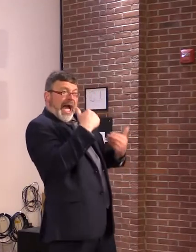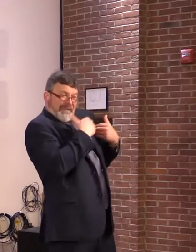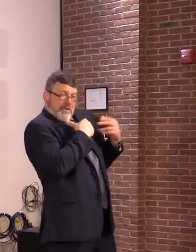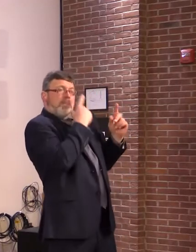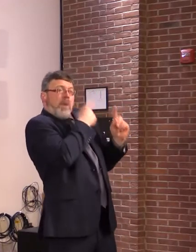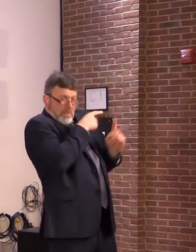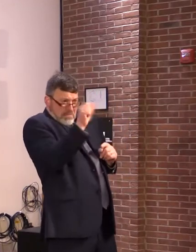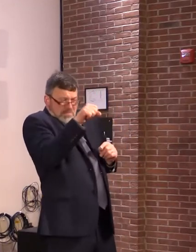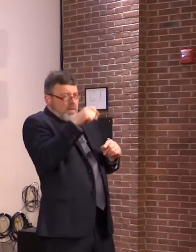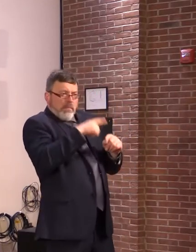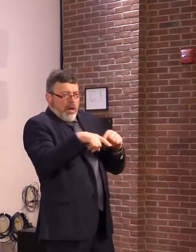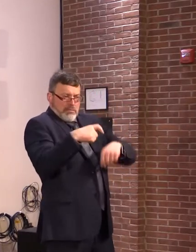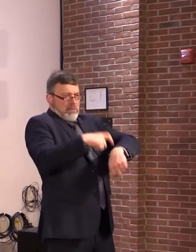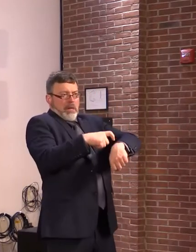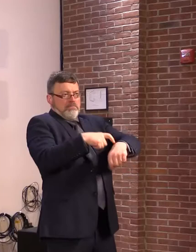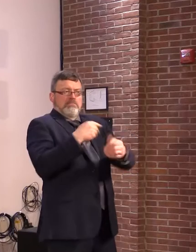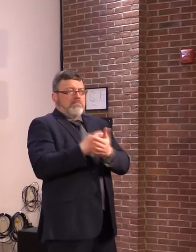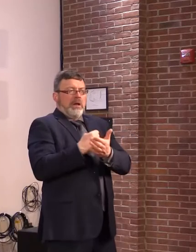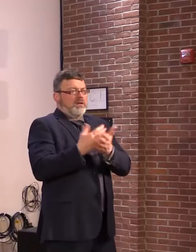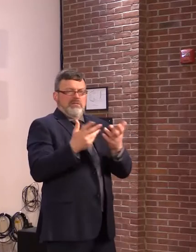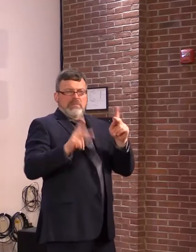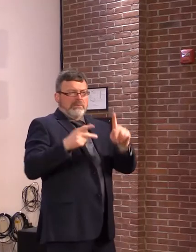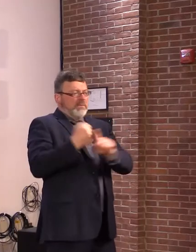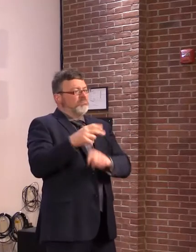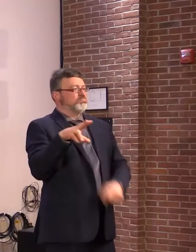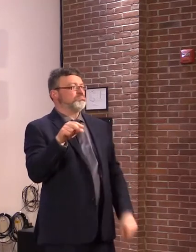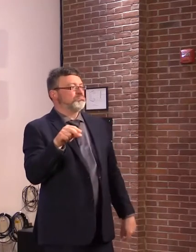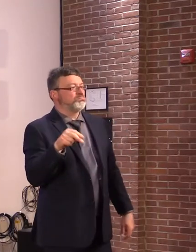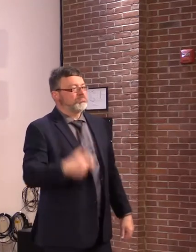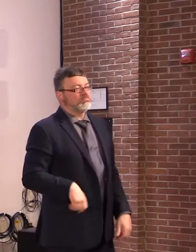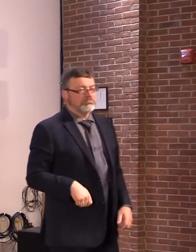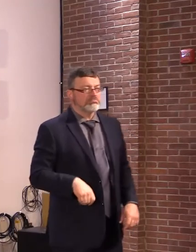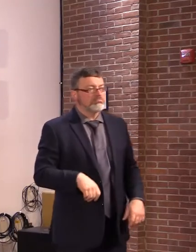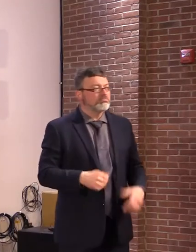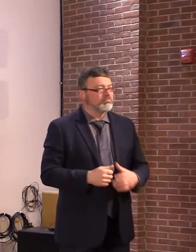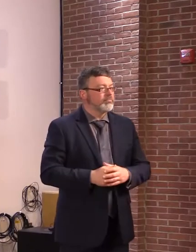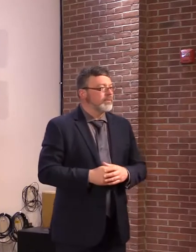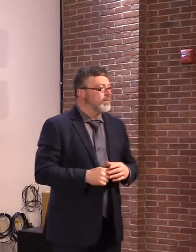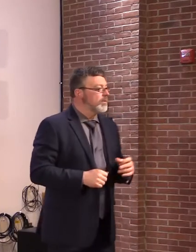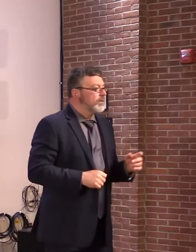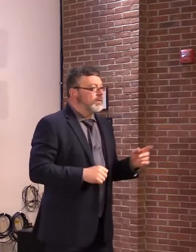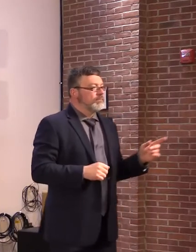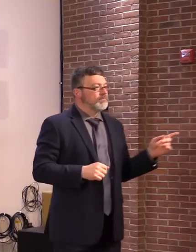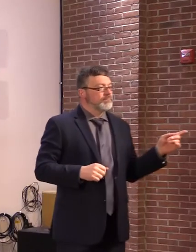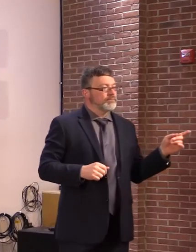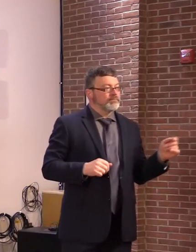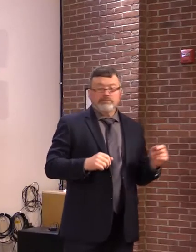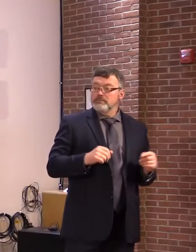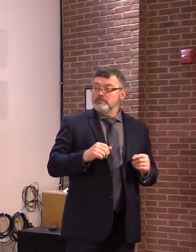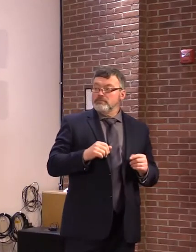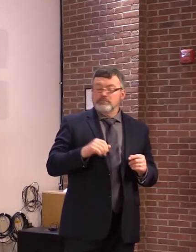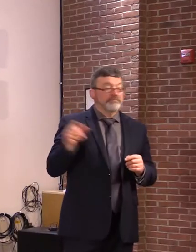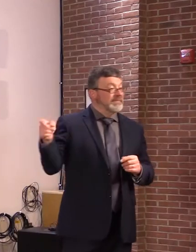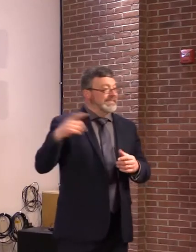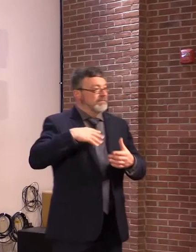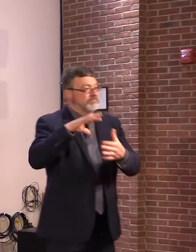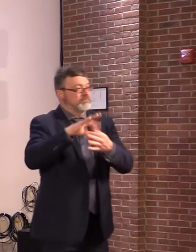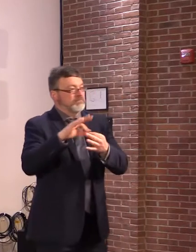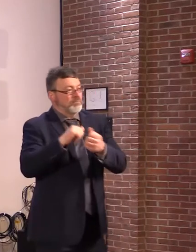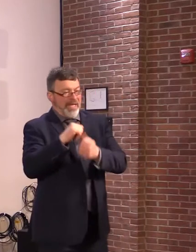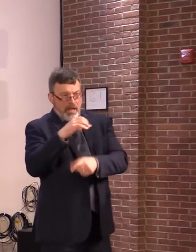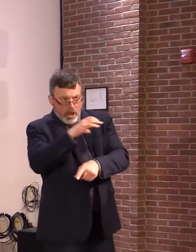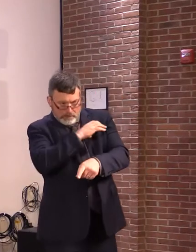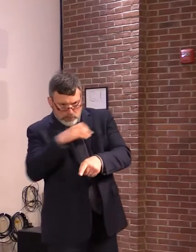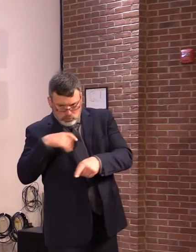the housing bill in particular. I might ask Commissioner Hanford if you might have some suggestions as well.